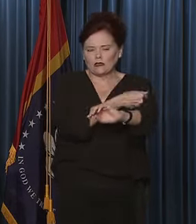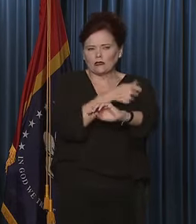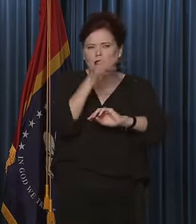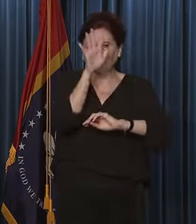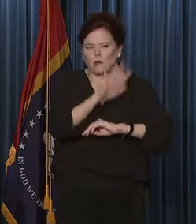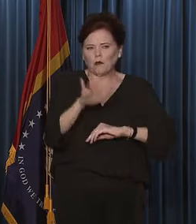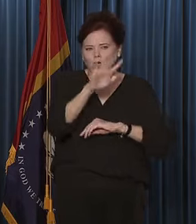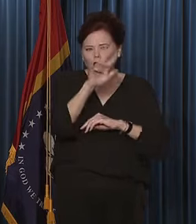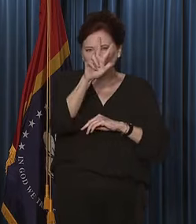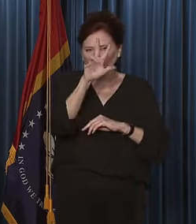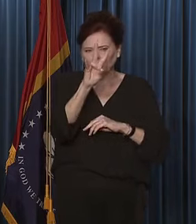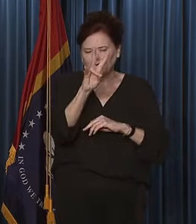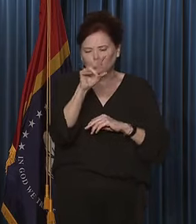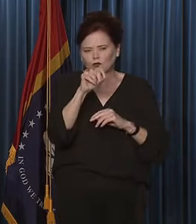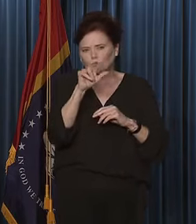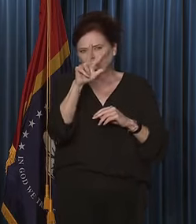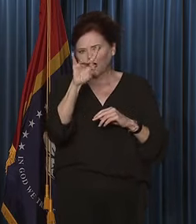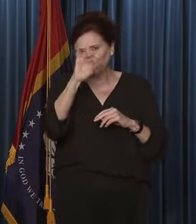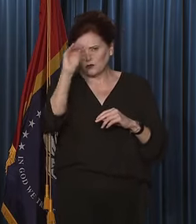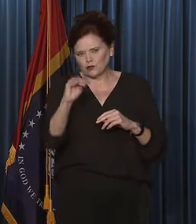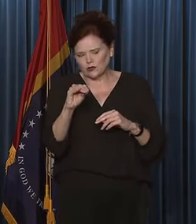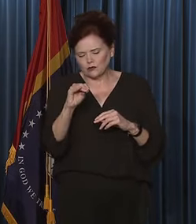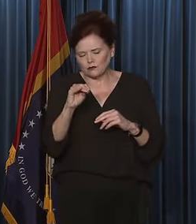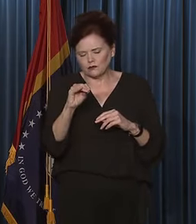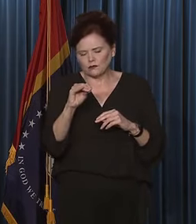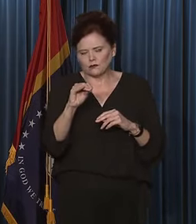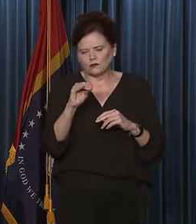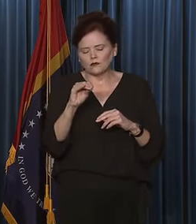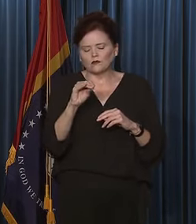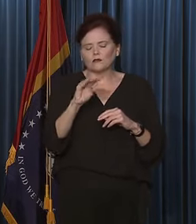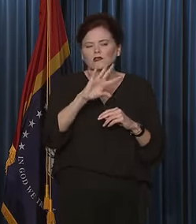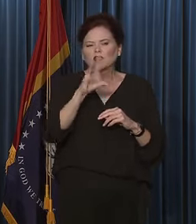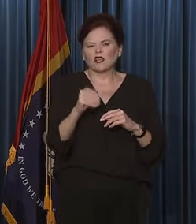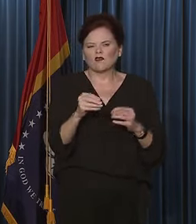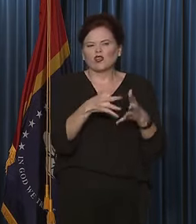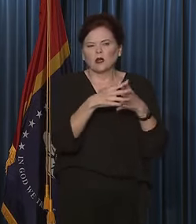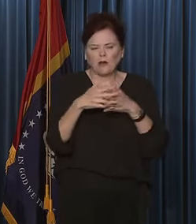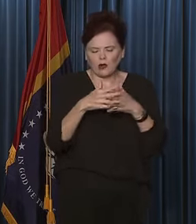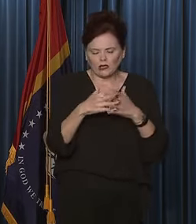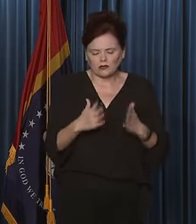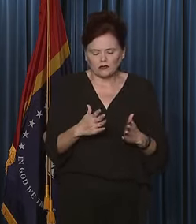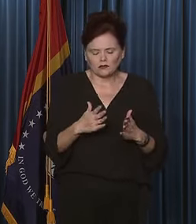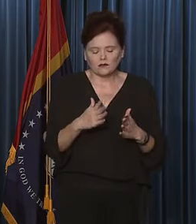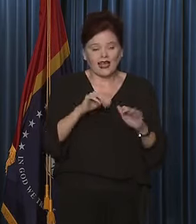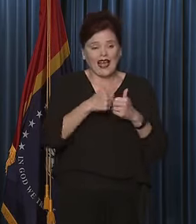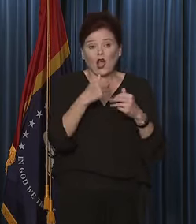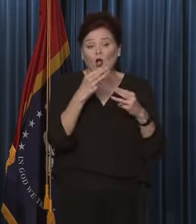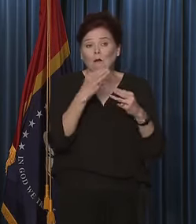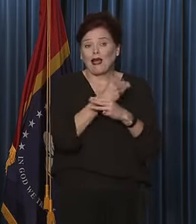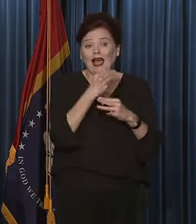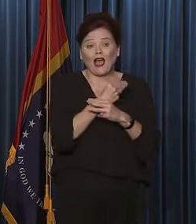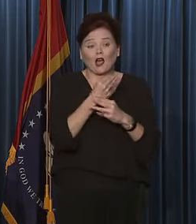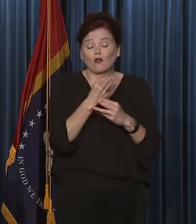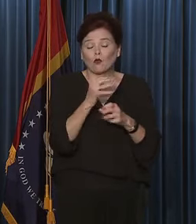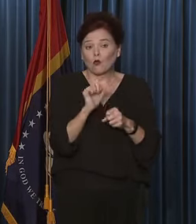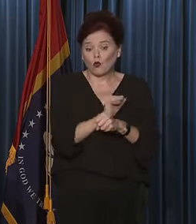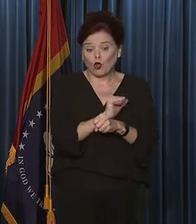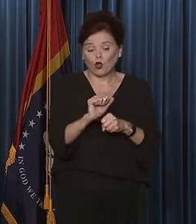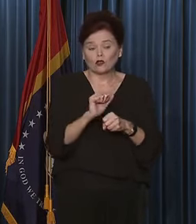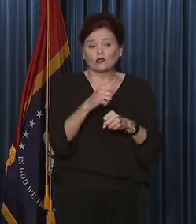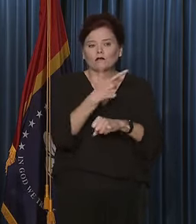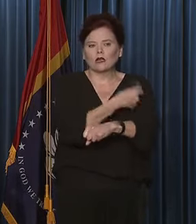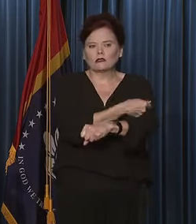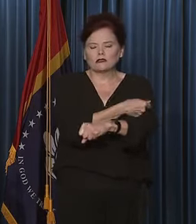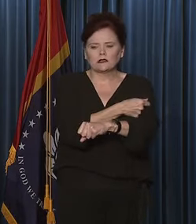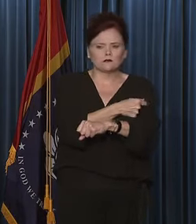37 to 38 percent, have gone to African-Americans. And so the way in which math works is vaccine hesitancy in our state